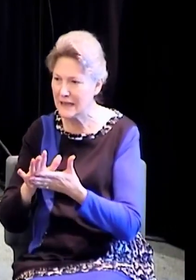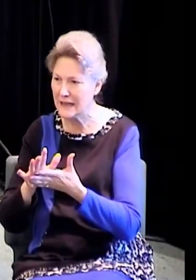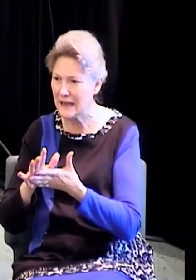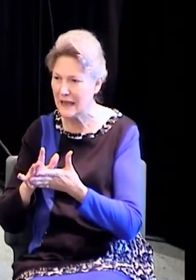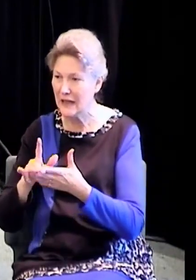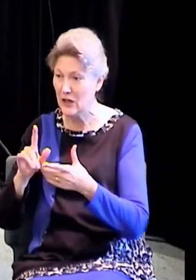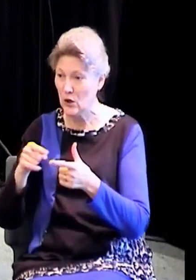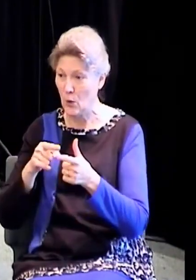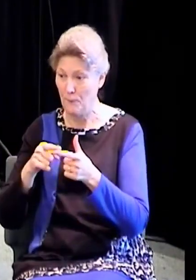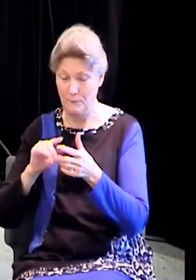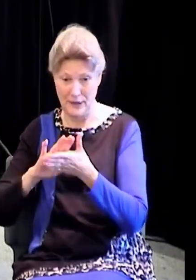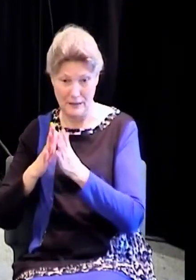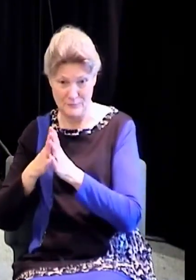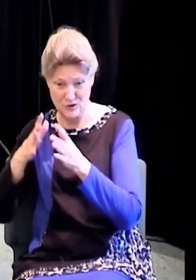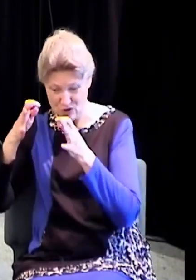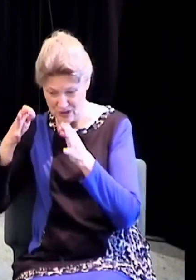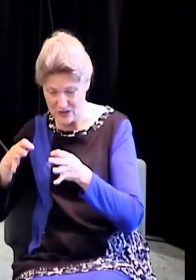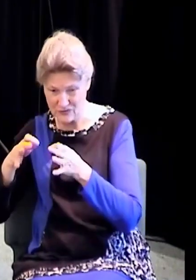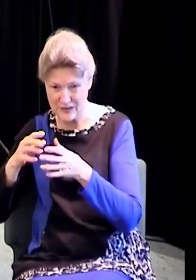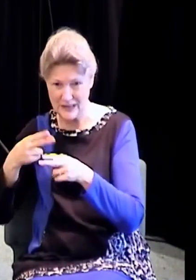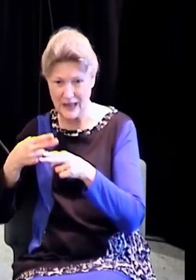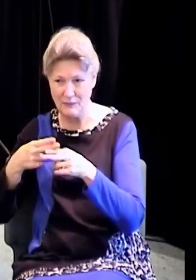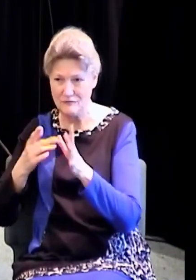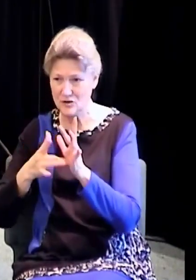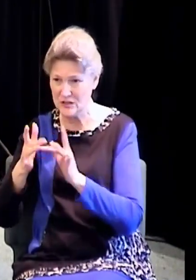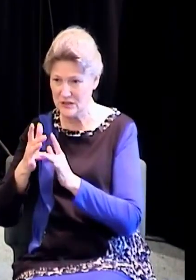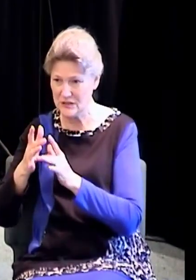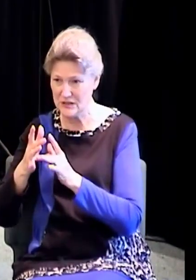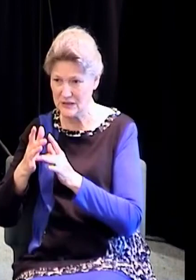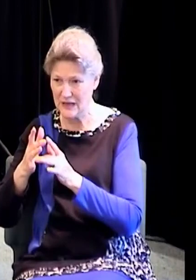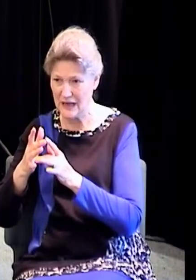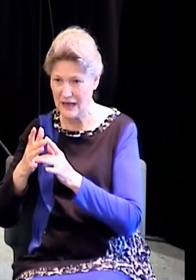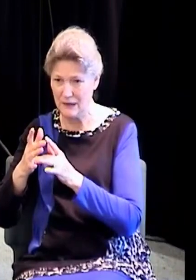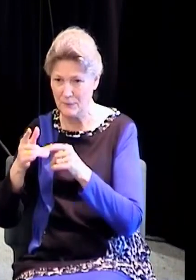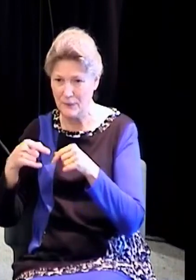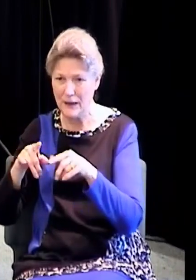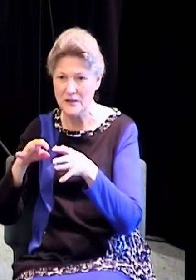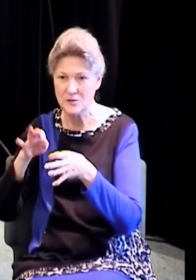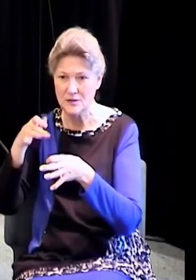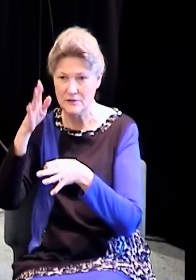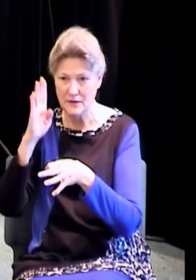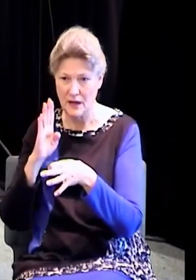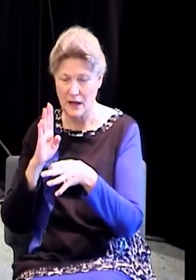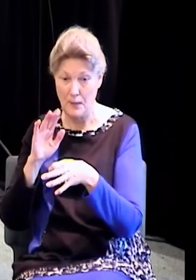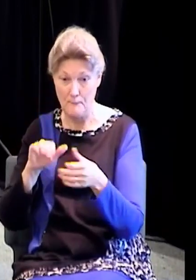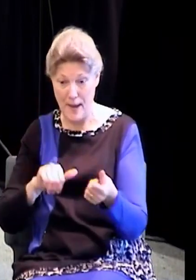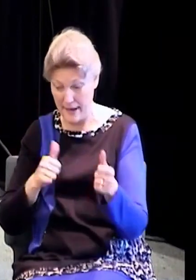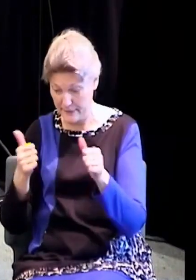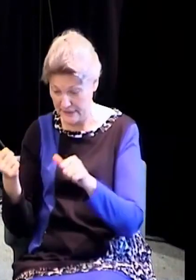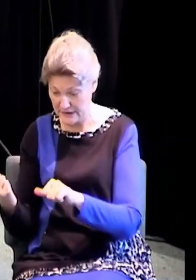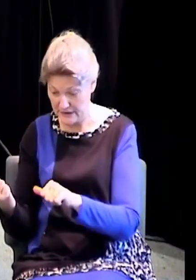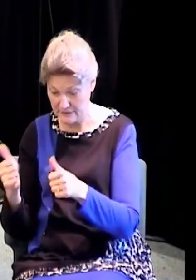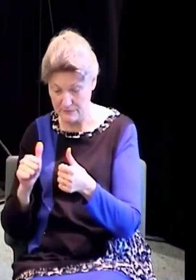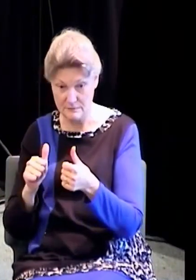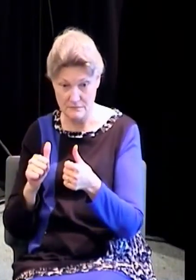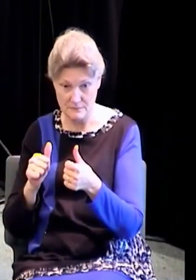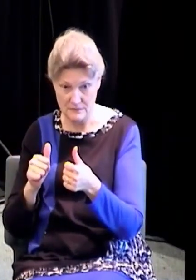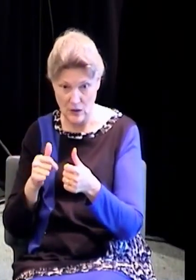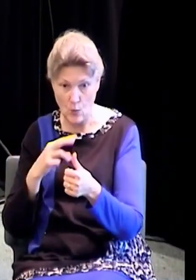in the name of the Lord Jesus and by the Spirit of our God. Baptism in water, baptism in the Spirit. Filled with the Holy Ghost.